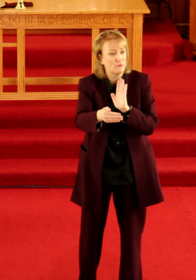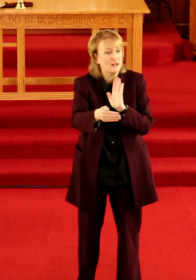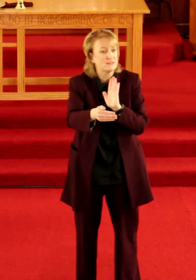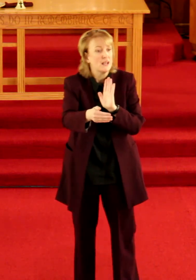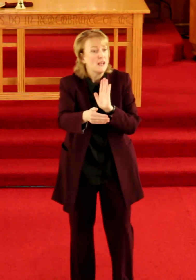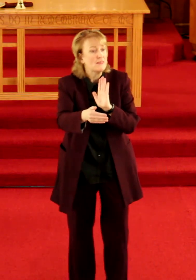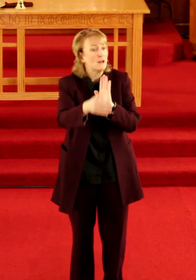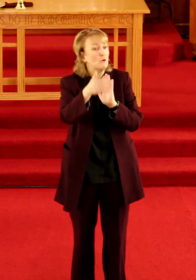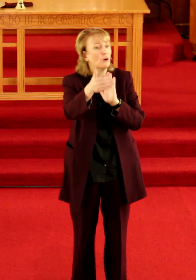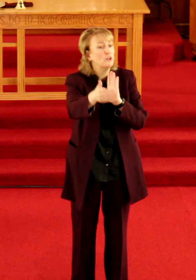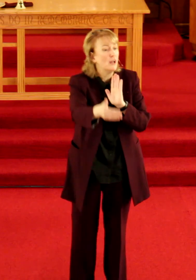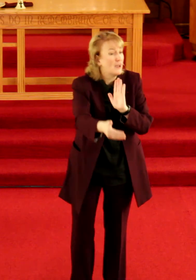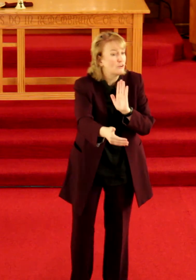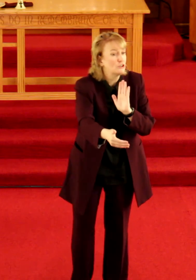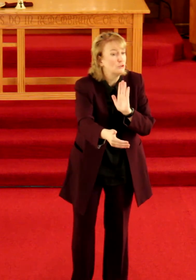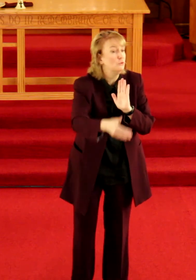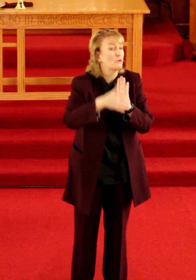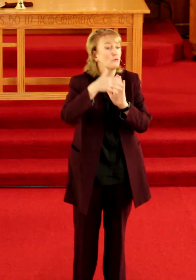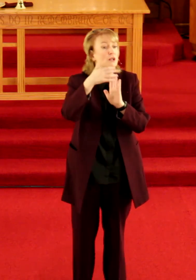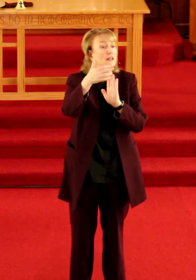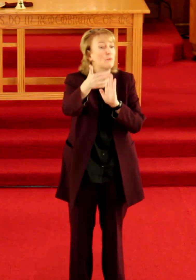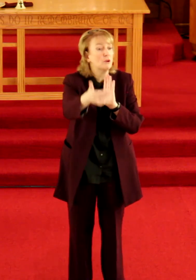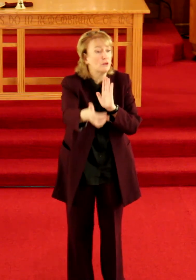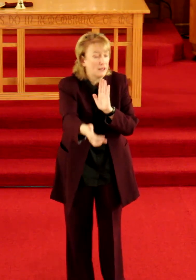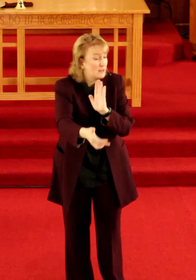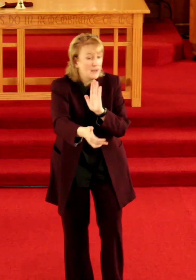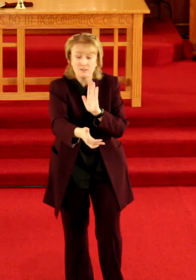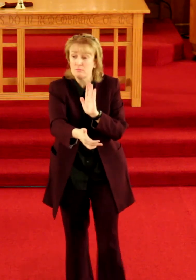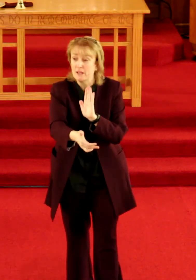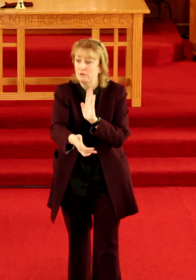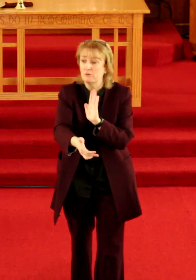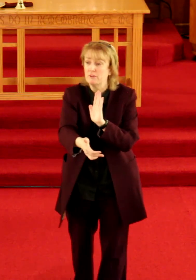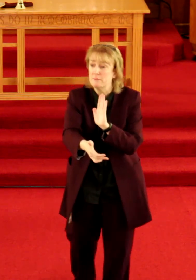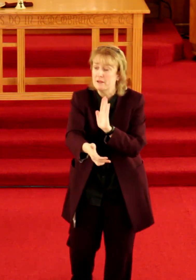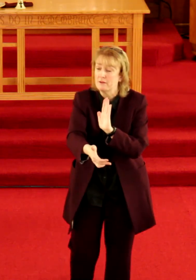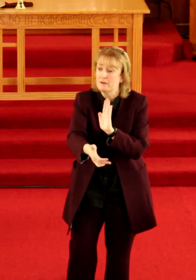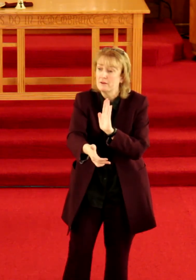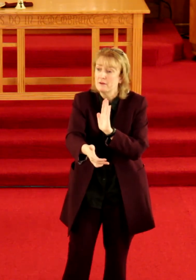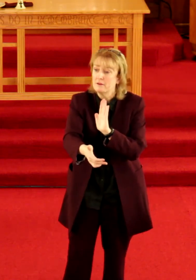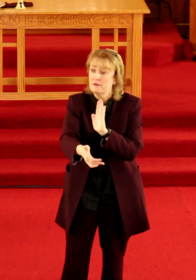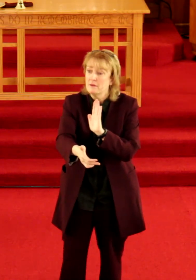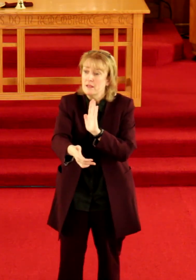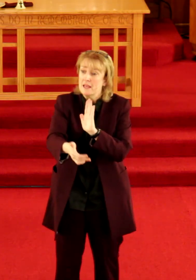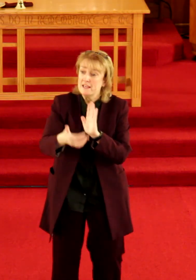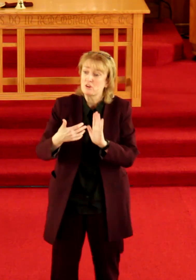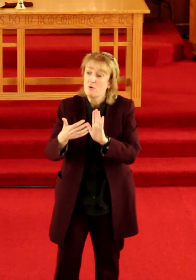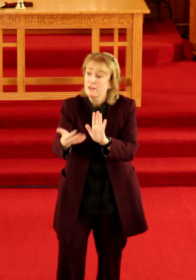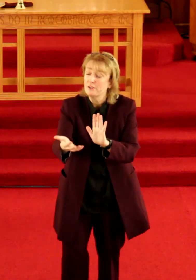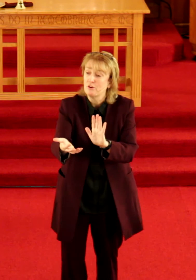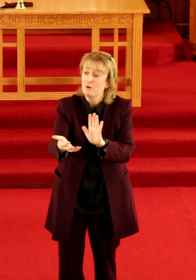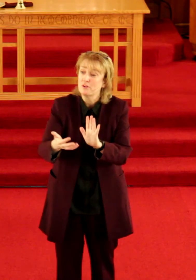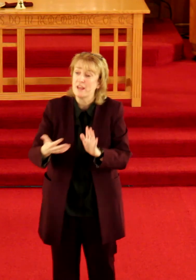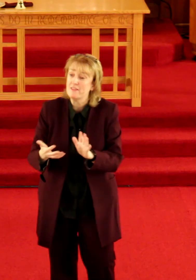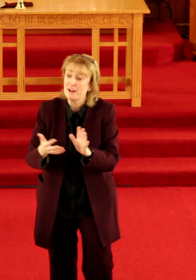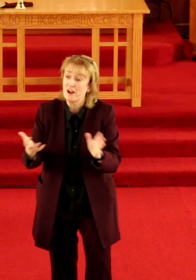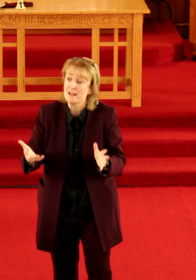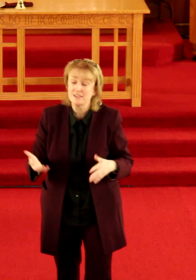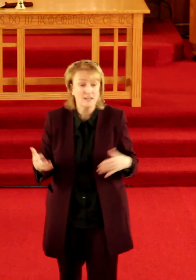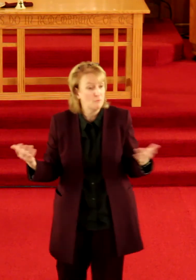writes that we are neither jew nor greek that we are neither male nor female he's going into corinth and they're asking him